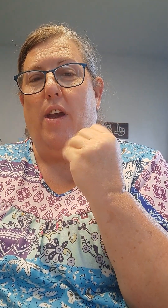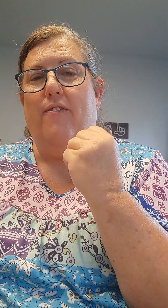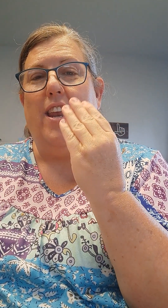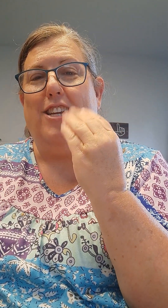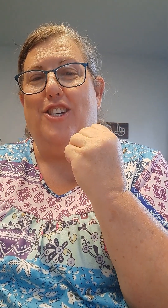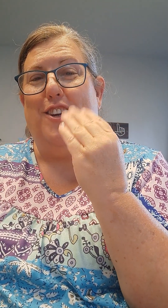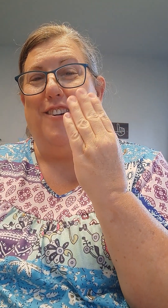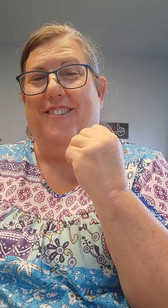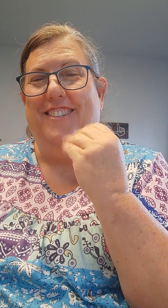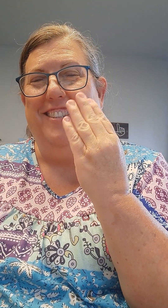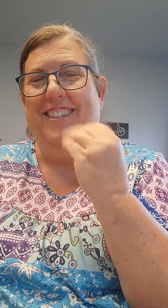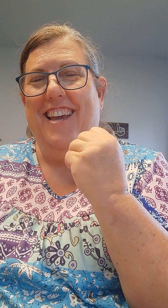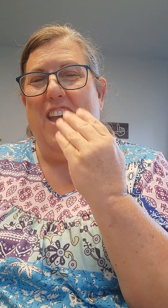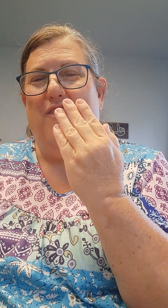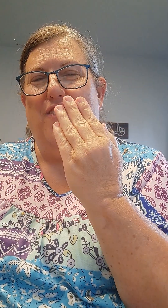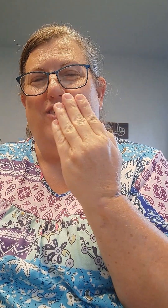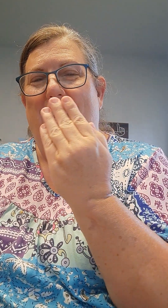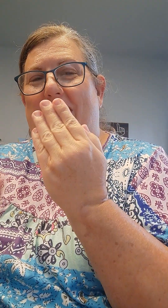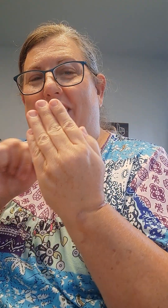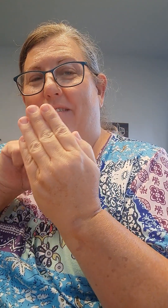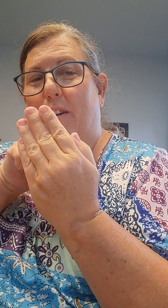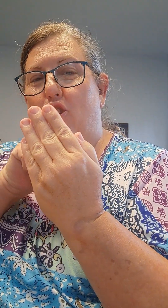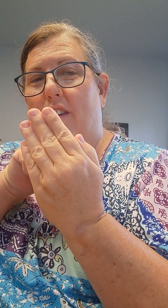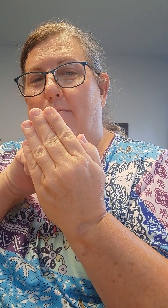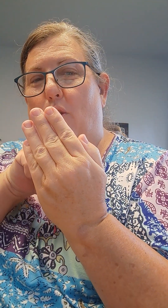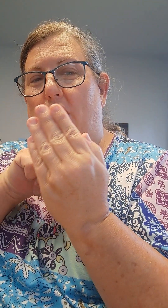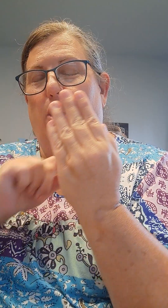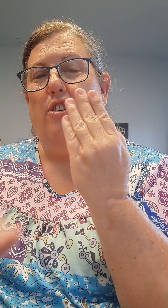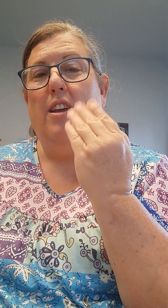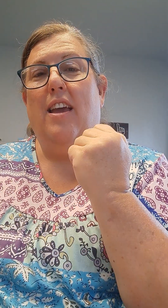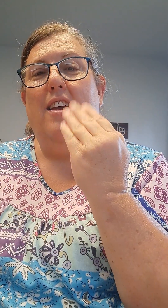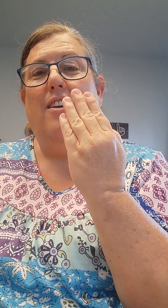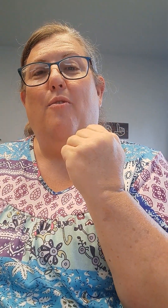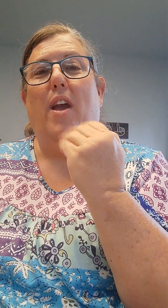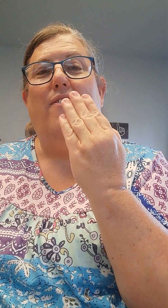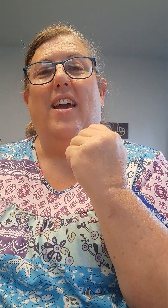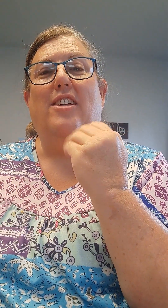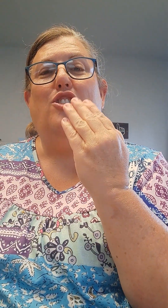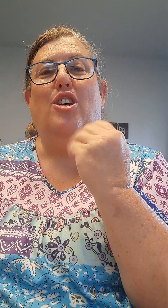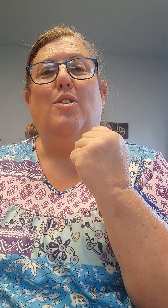waving at you. Fifteen. Make sure thumbs over here. Waving at you.